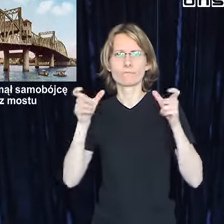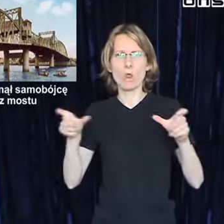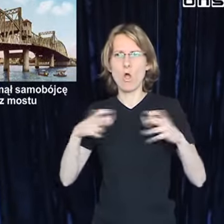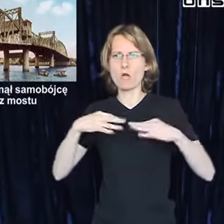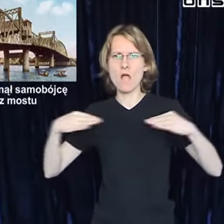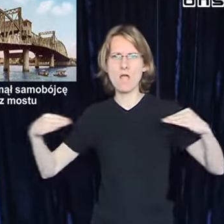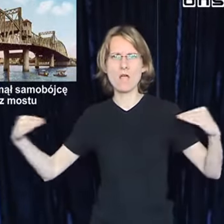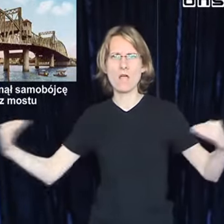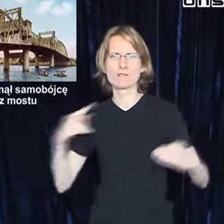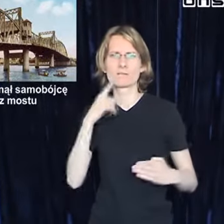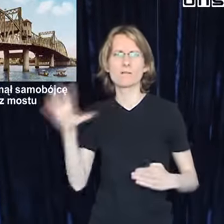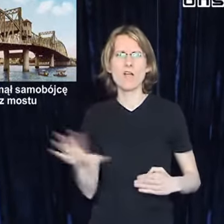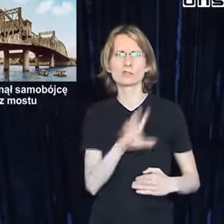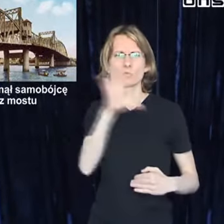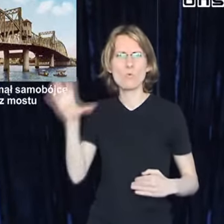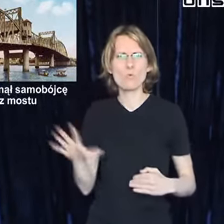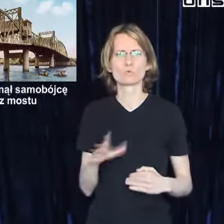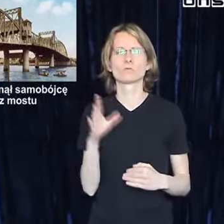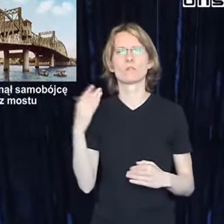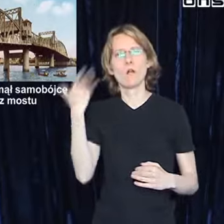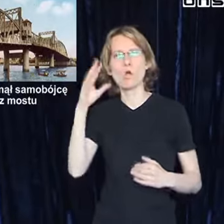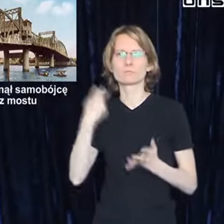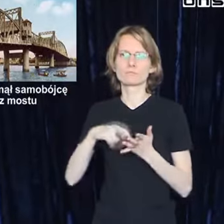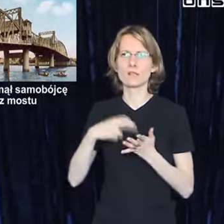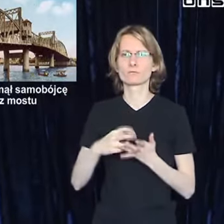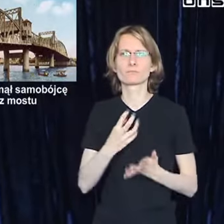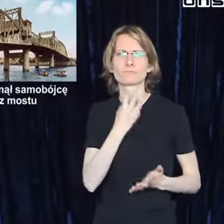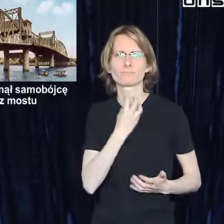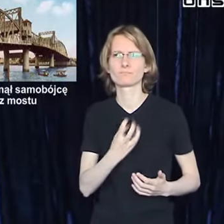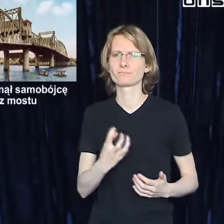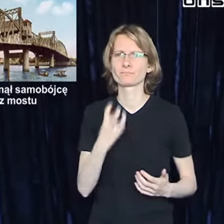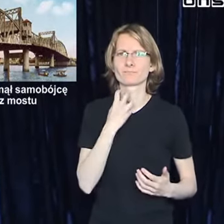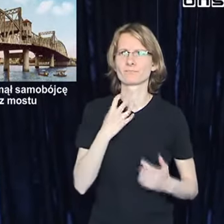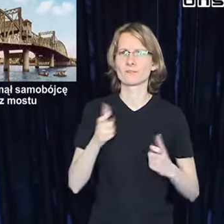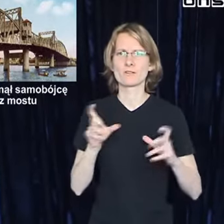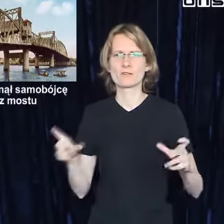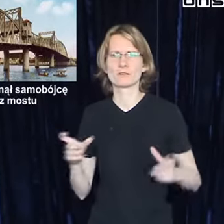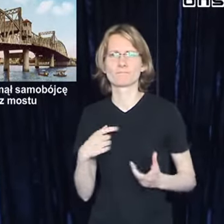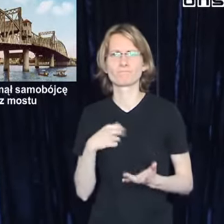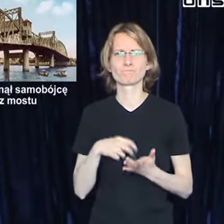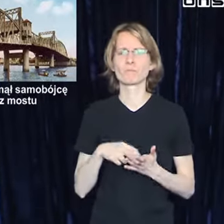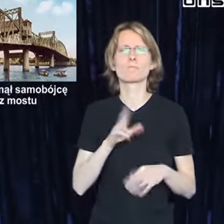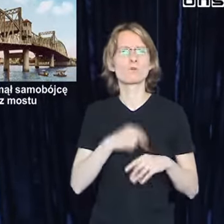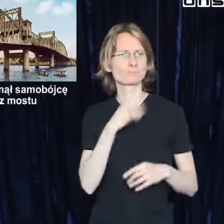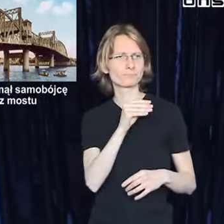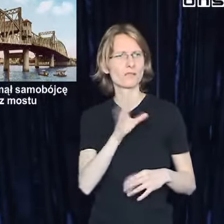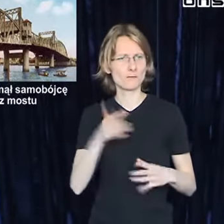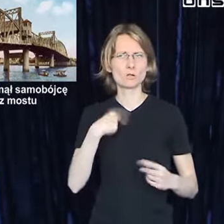I feel like I've made it